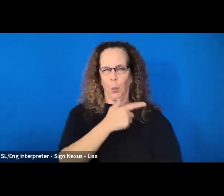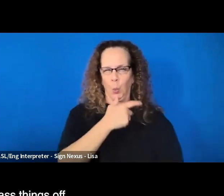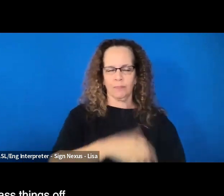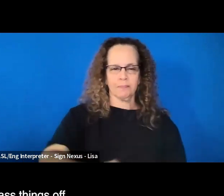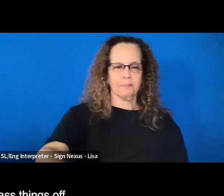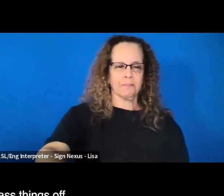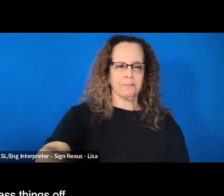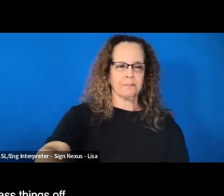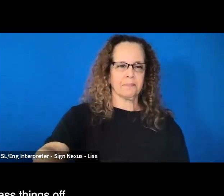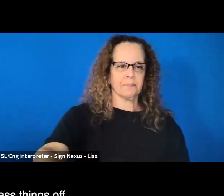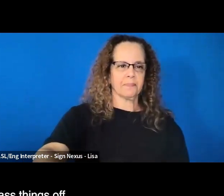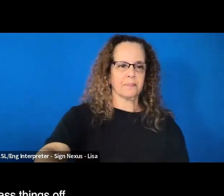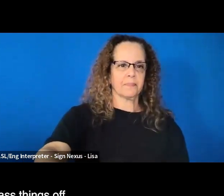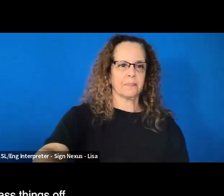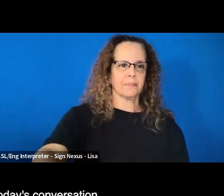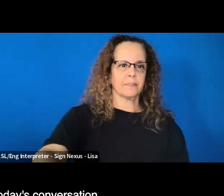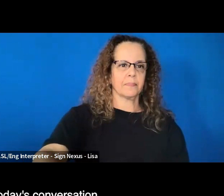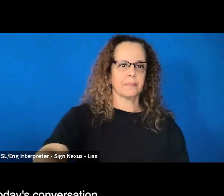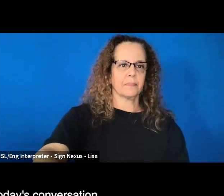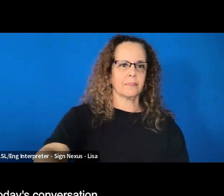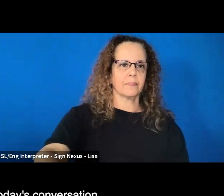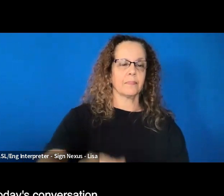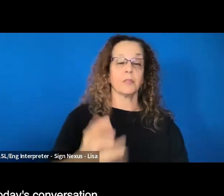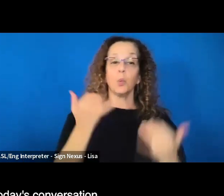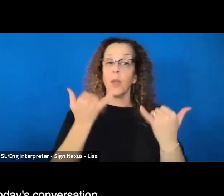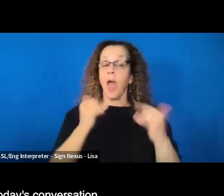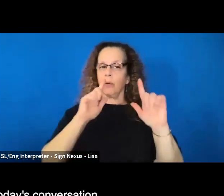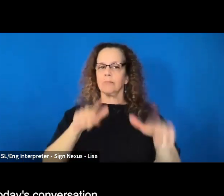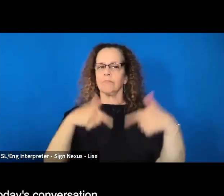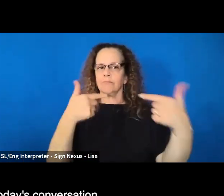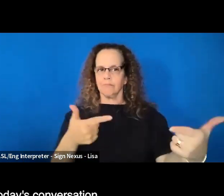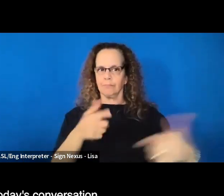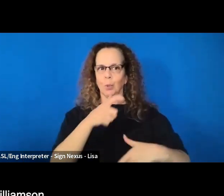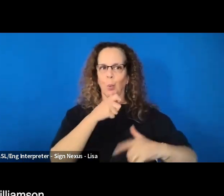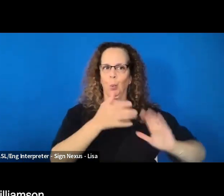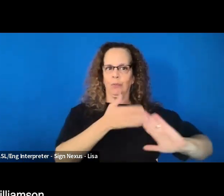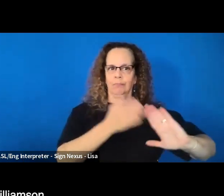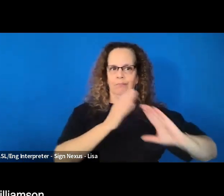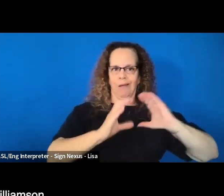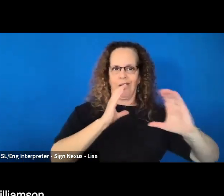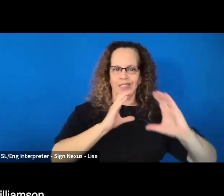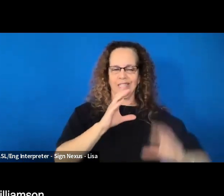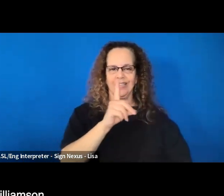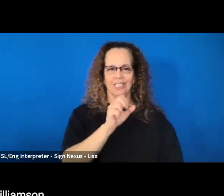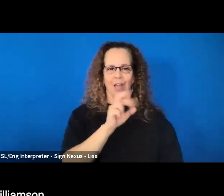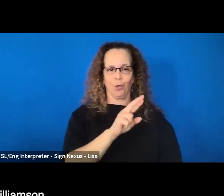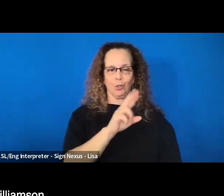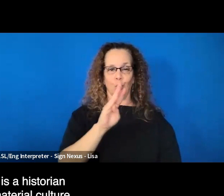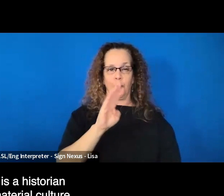So now I will pass things off to our moderator for today's conversation, Dr. Bess Williamson.